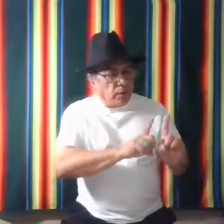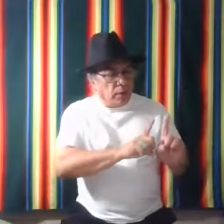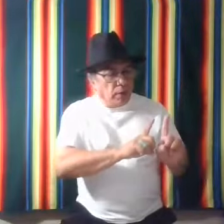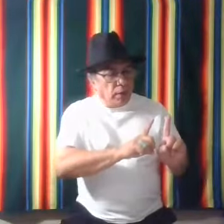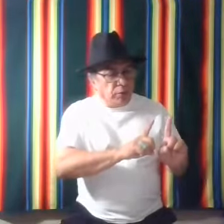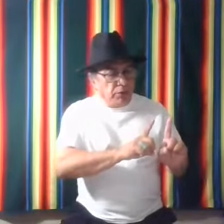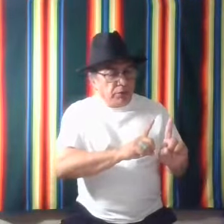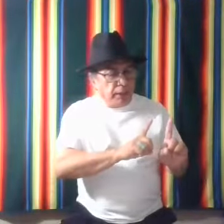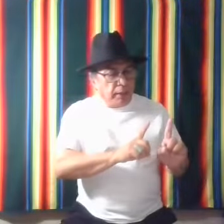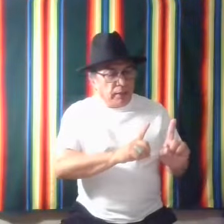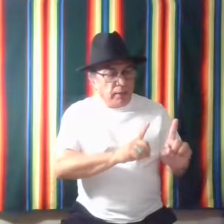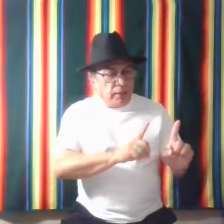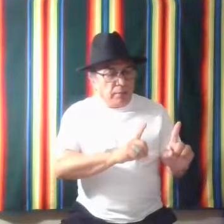if you were saying, um,